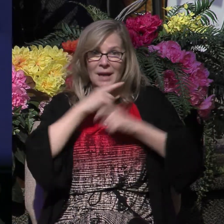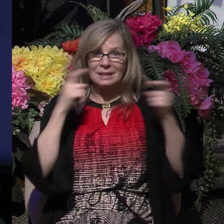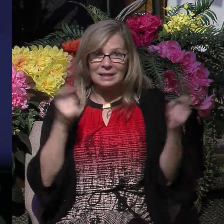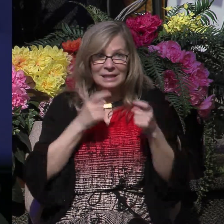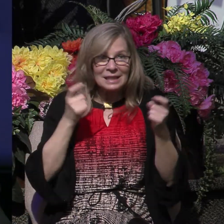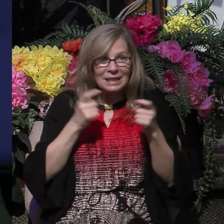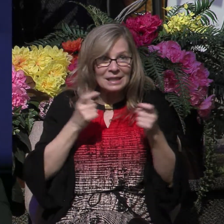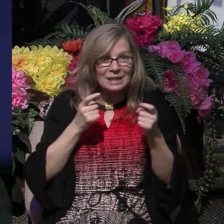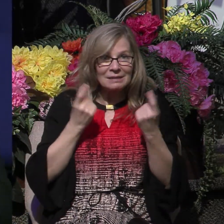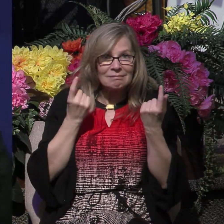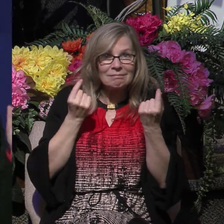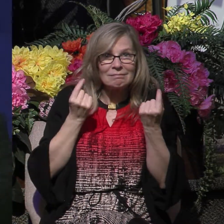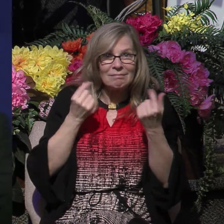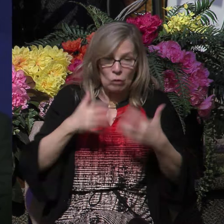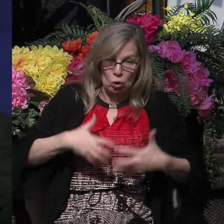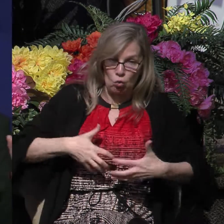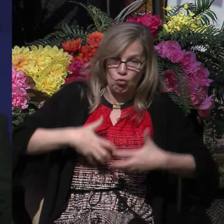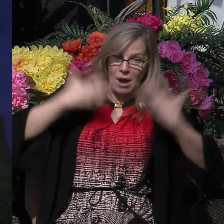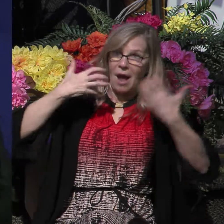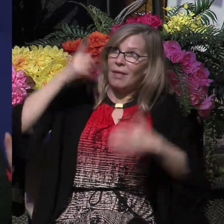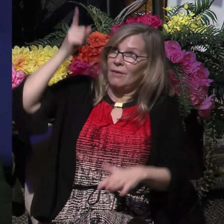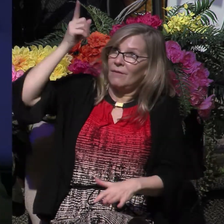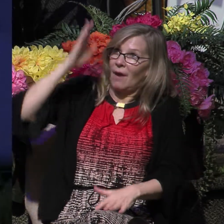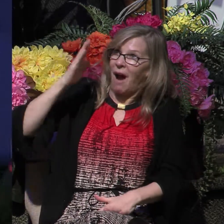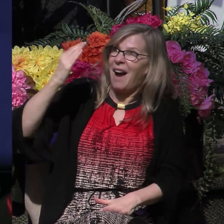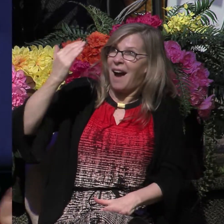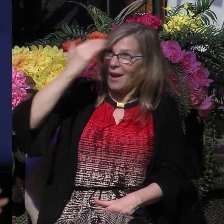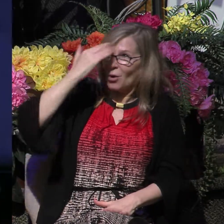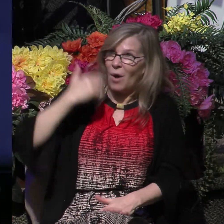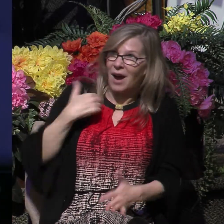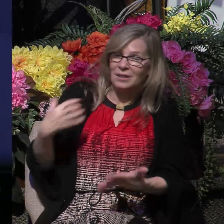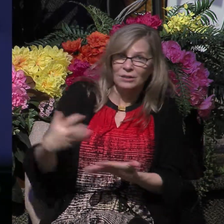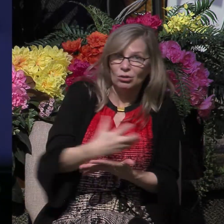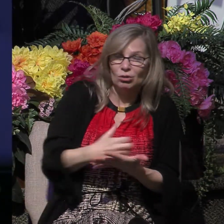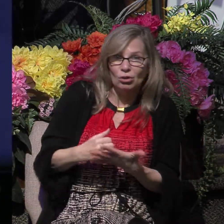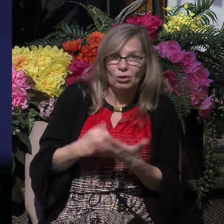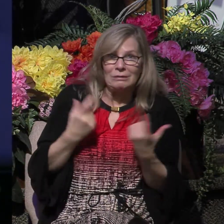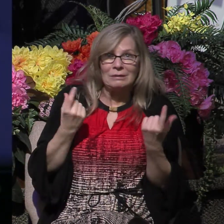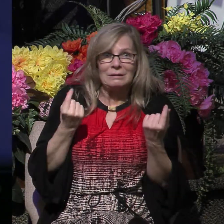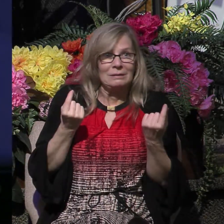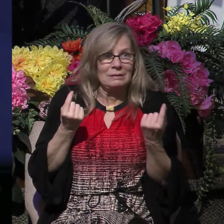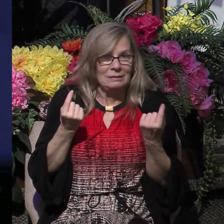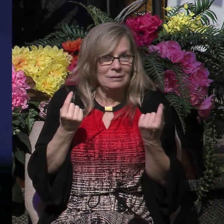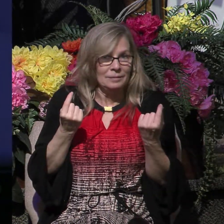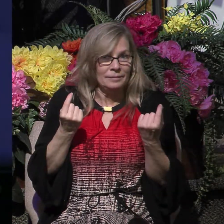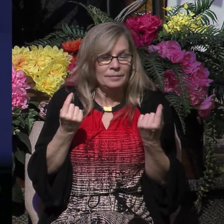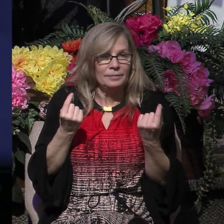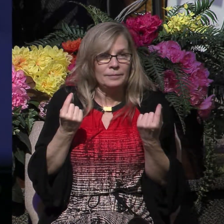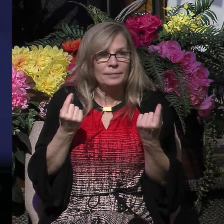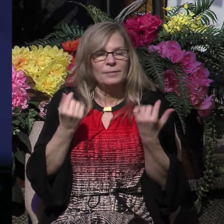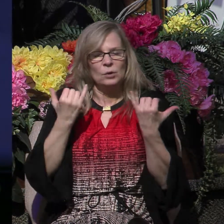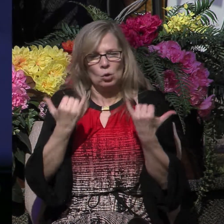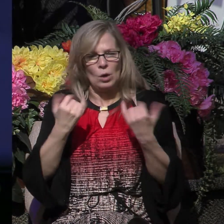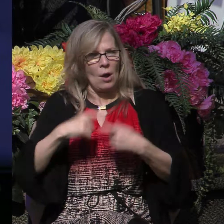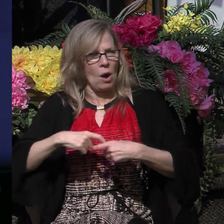God, the wrath of God that I know I justly deserve. So let me stop here for a moment and ask you